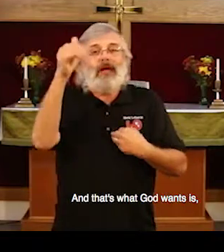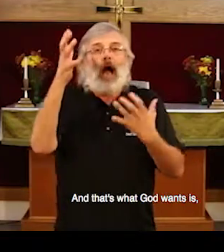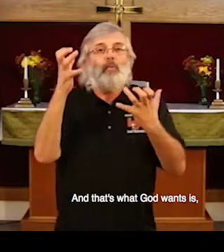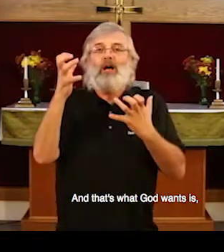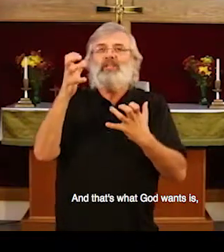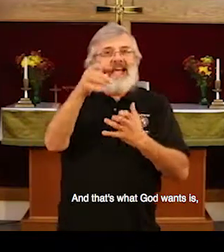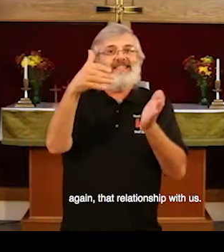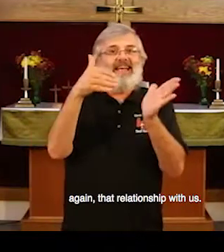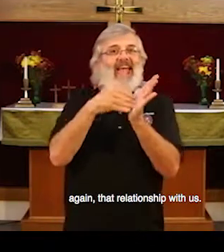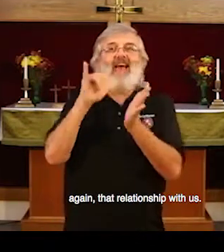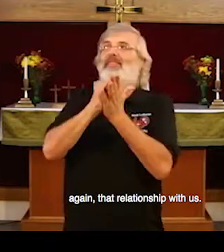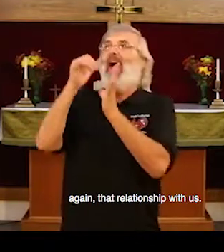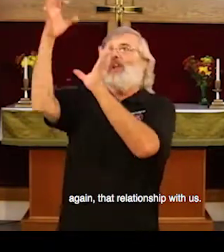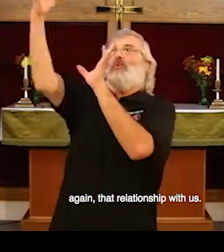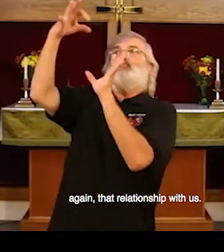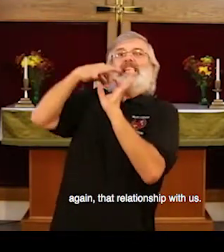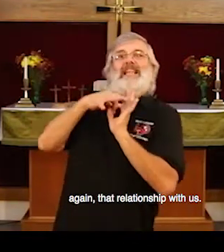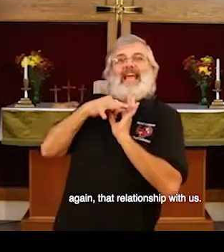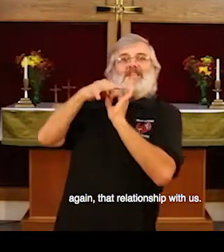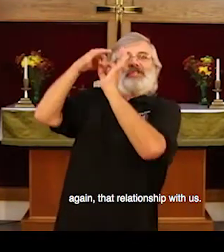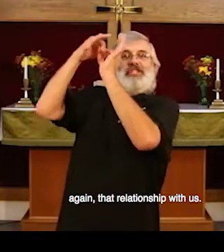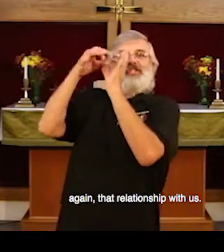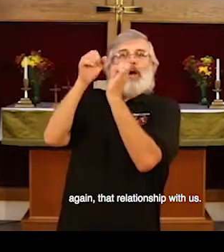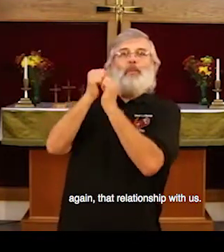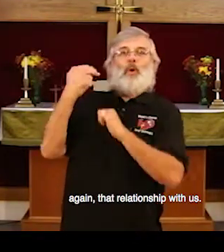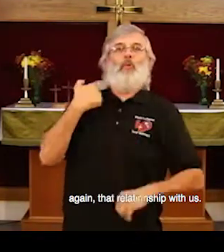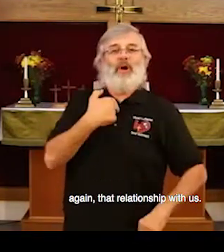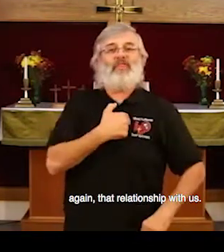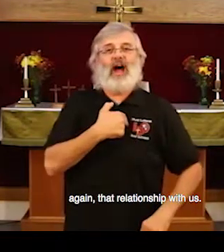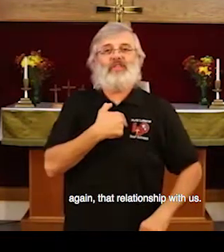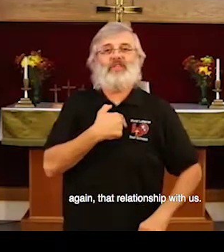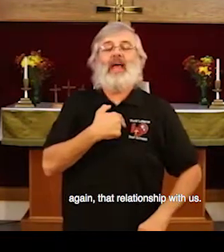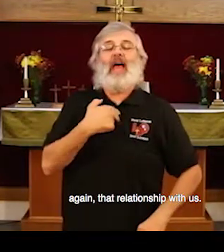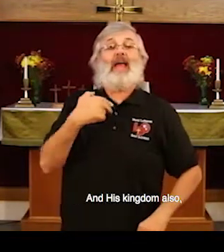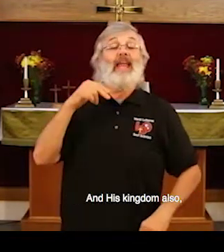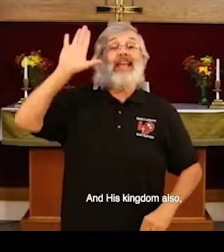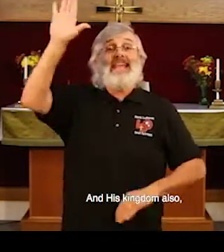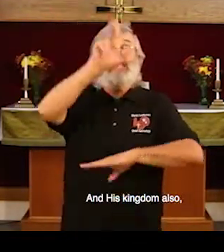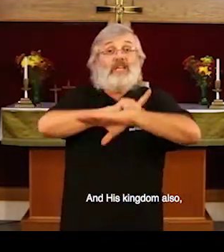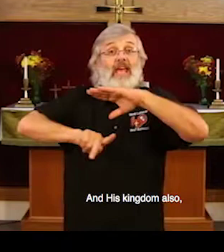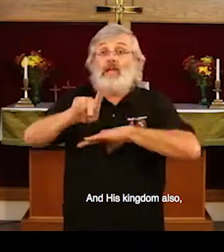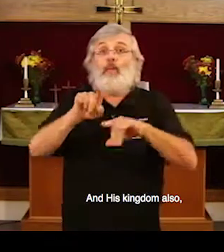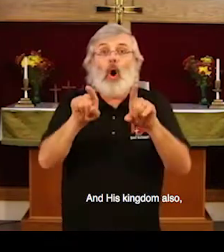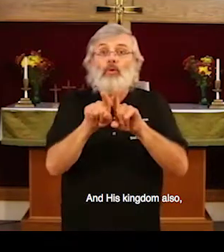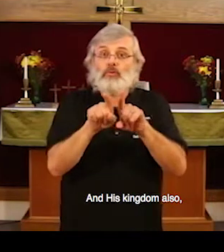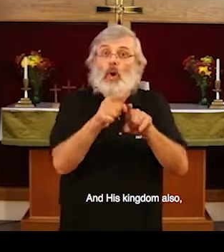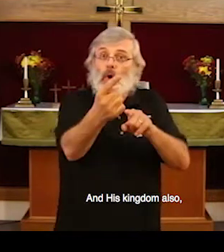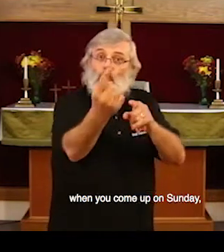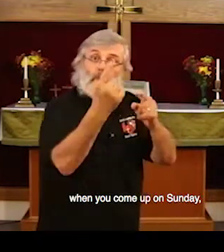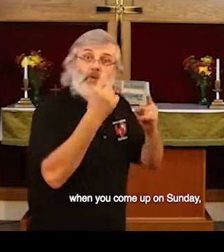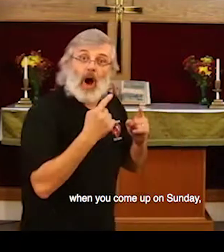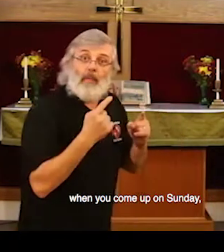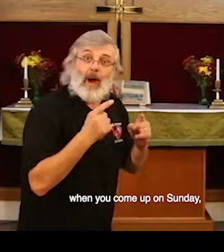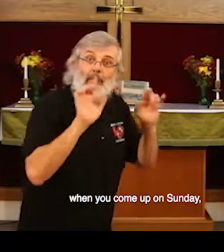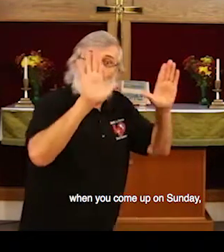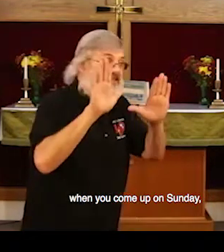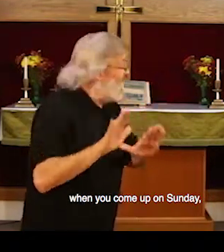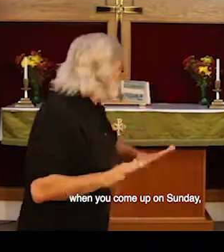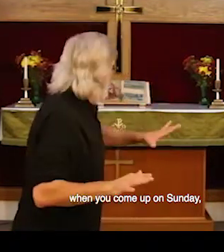what God wants. It's again that relationship with us. And his kingdom also. When you come up on Sunday